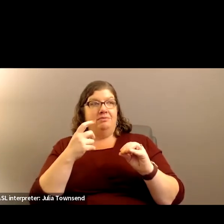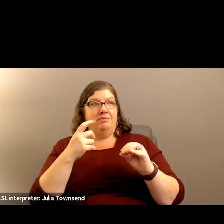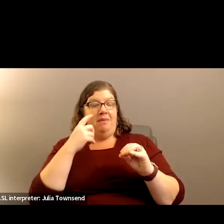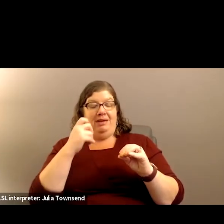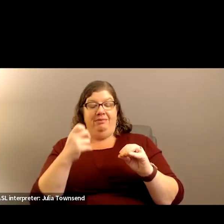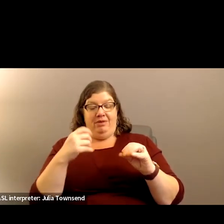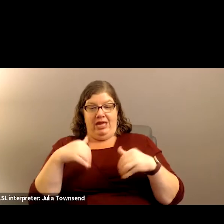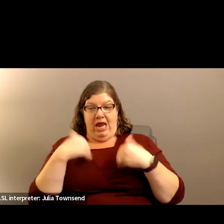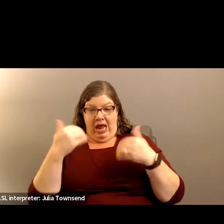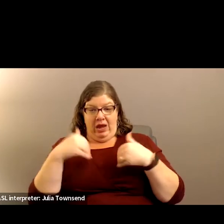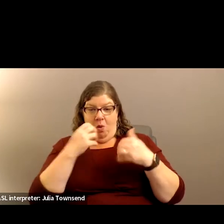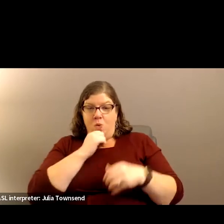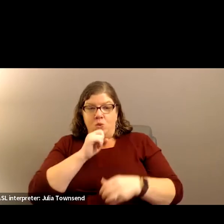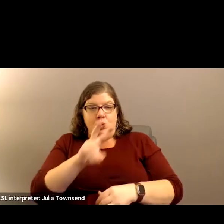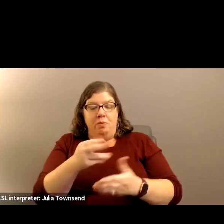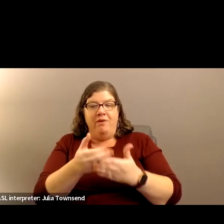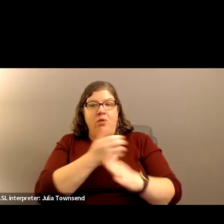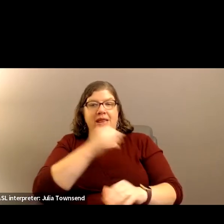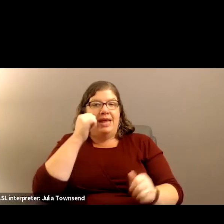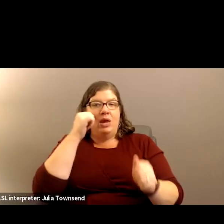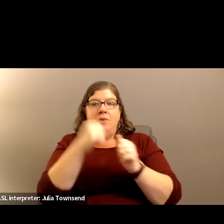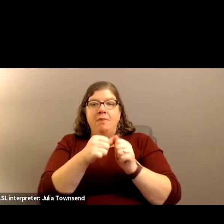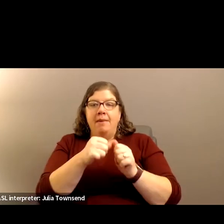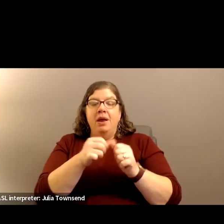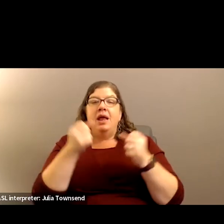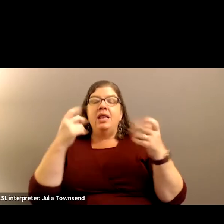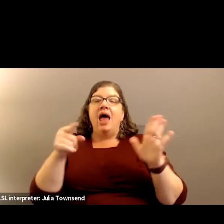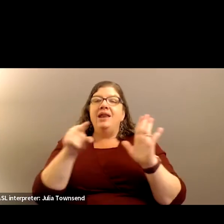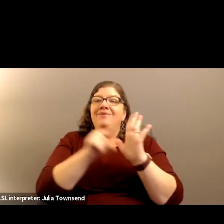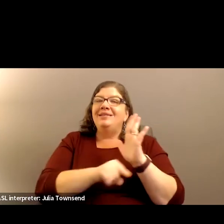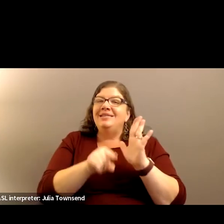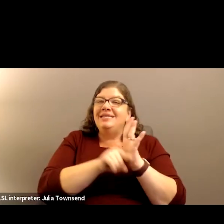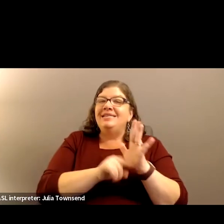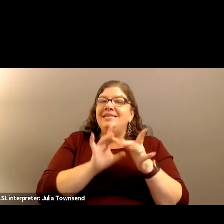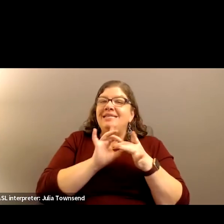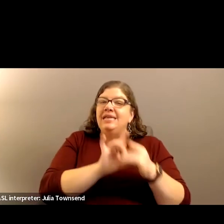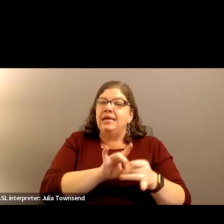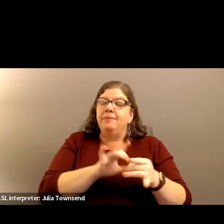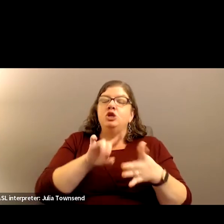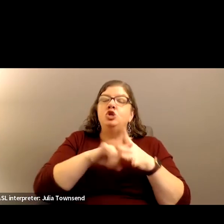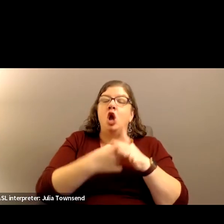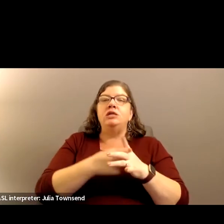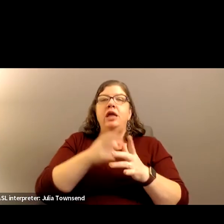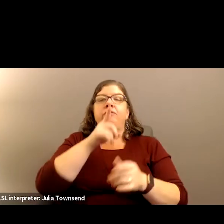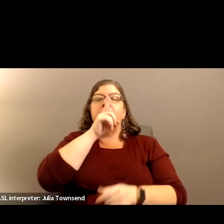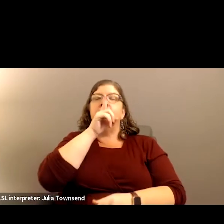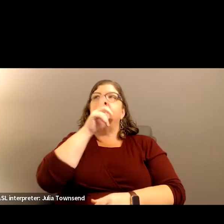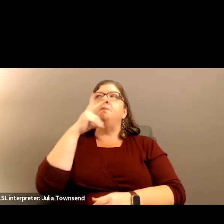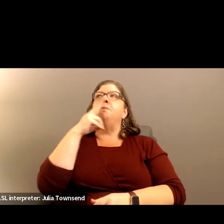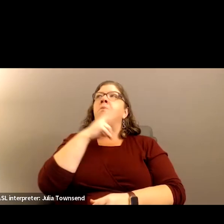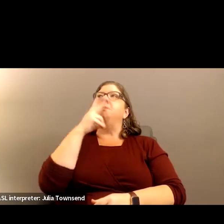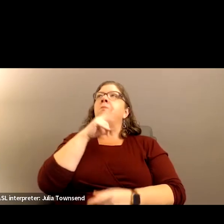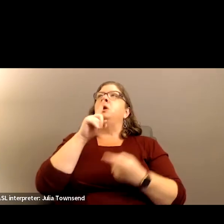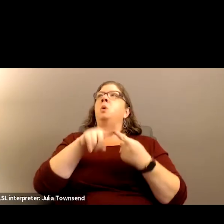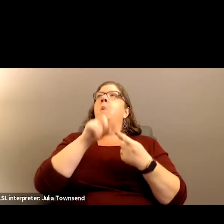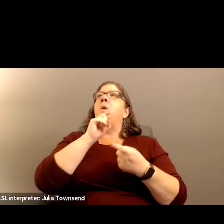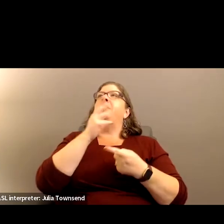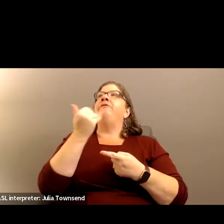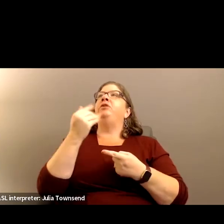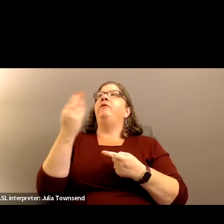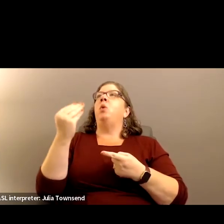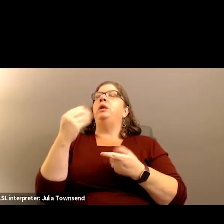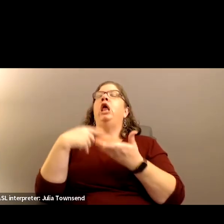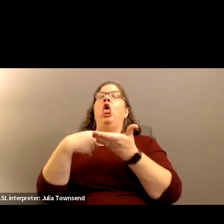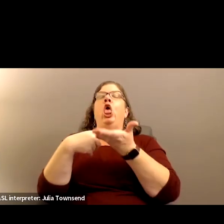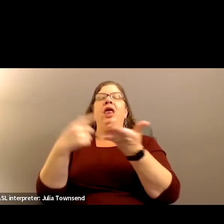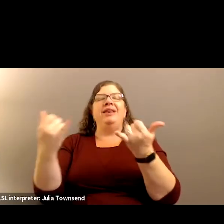before they can even remember for some times because a lot of stigma starts when we don't talk about things until they're 15, 14, you